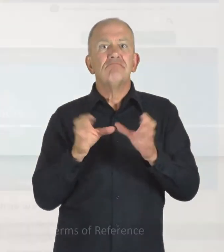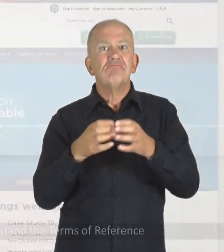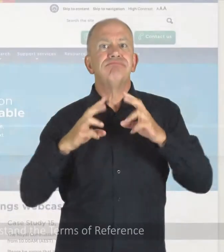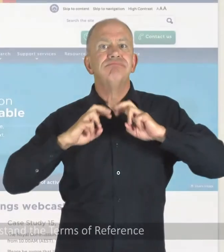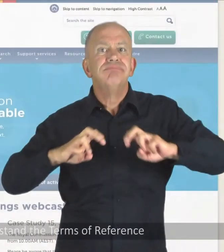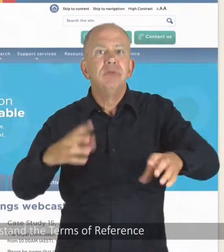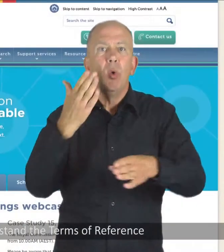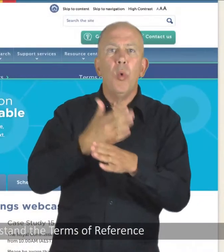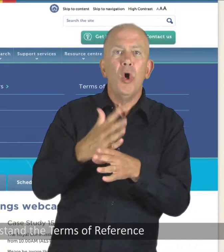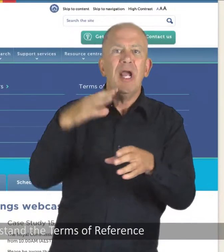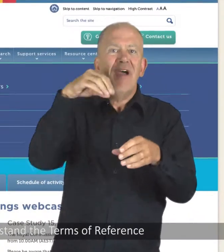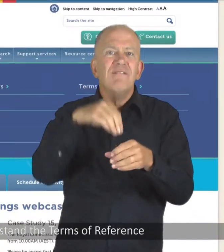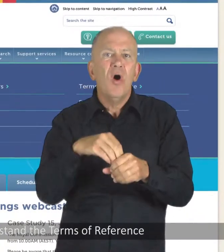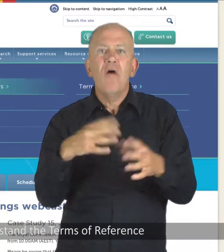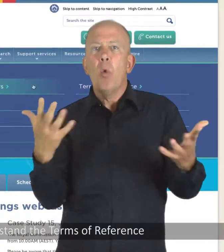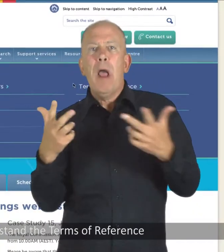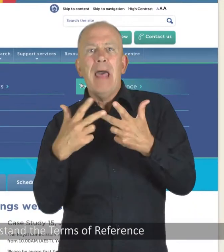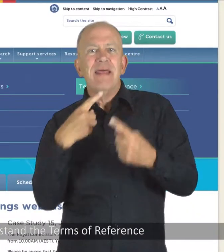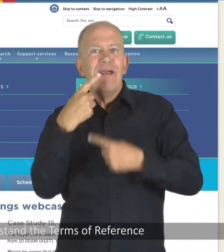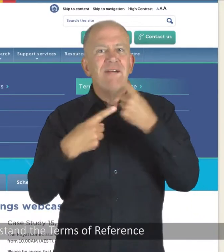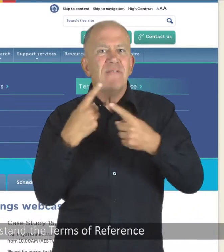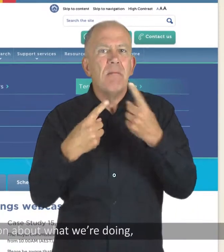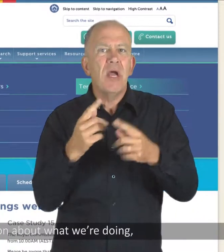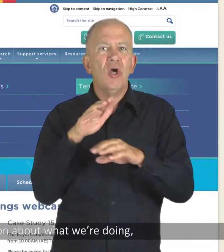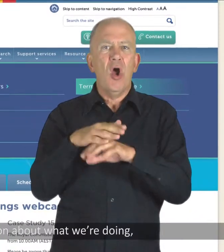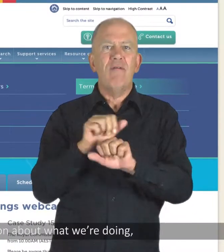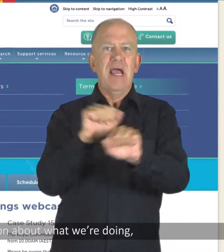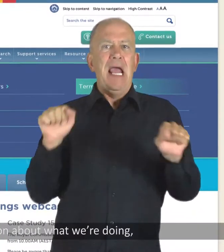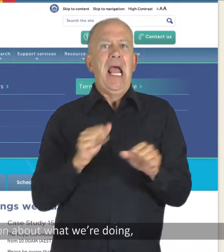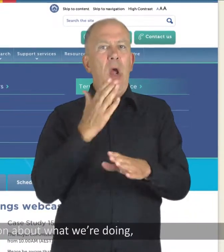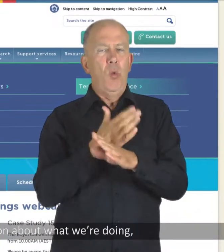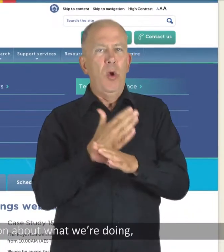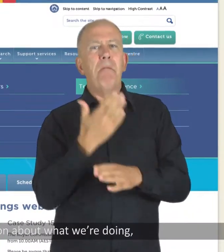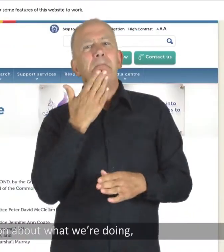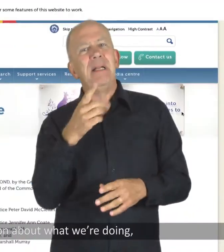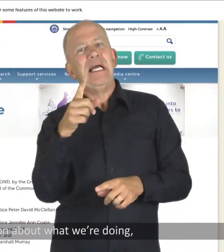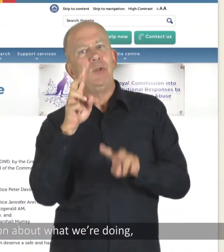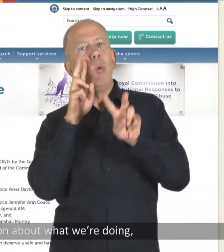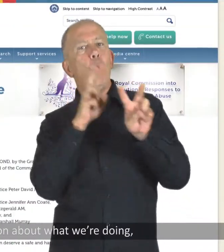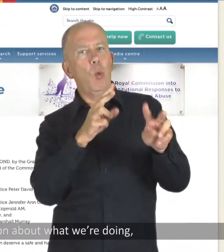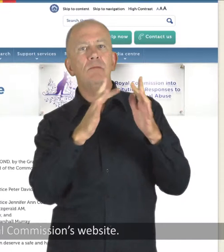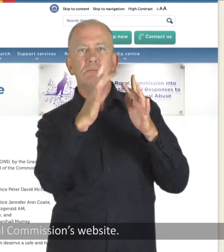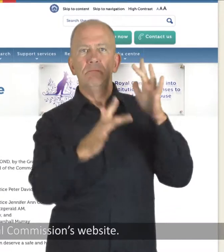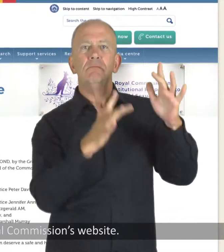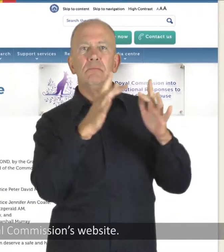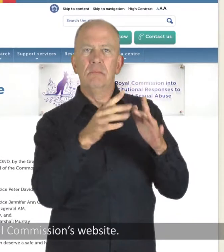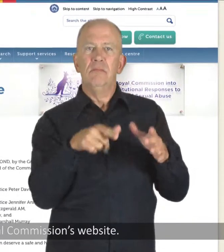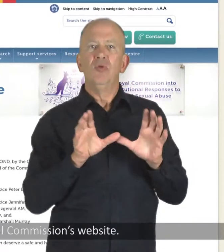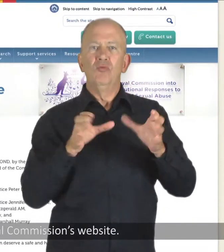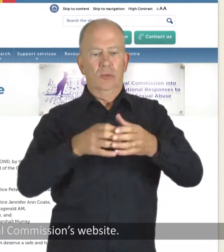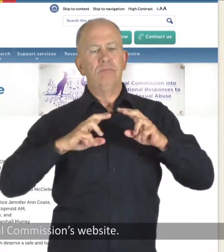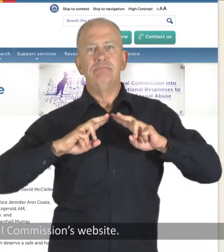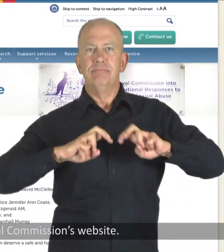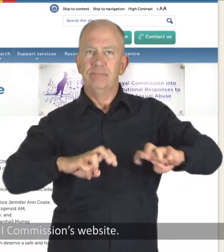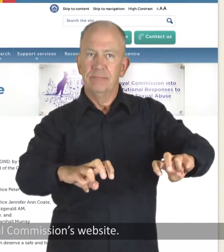If anyone wants to understand the Terms of Reference, or any other information about what we're doing, please visit the